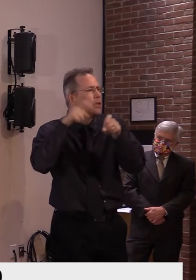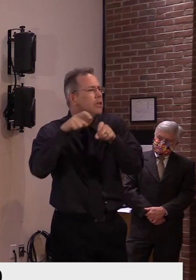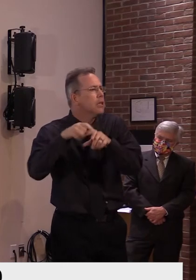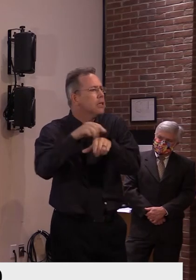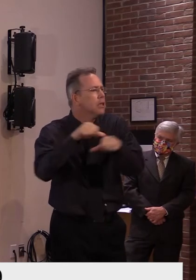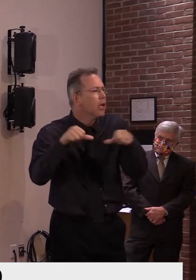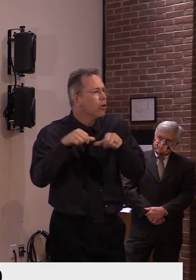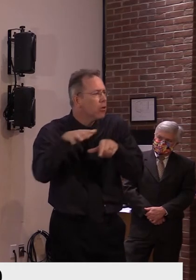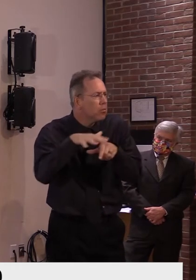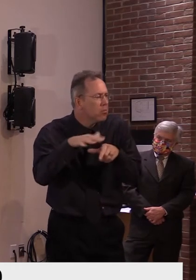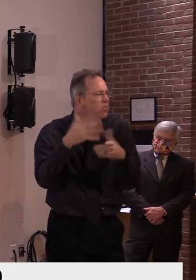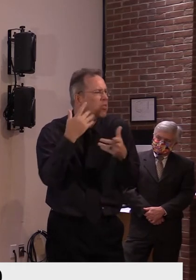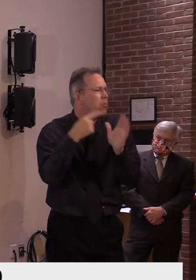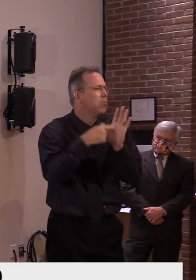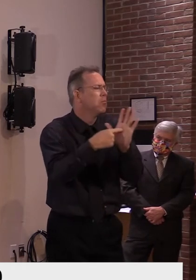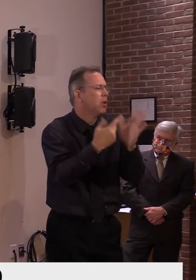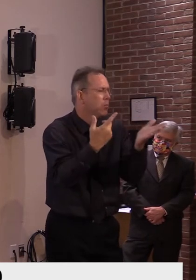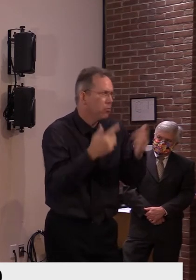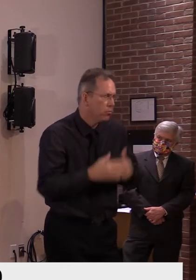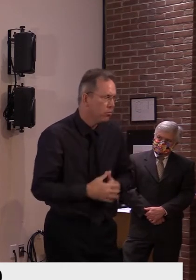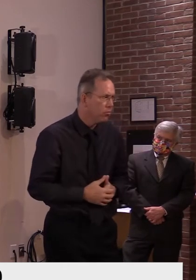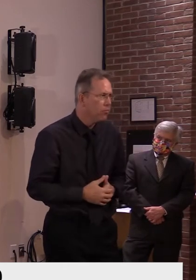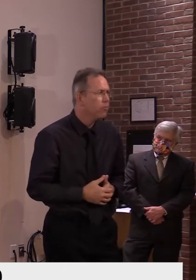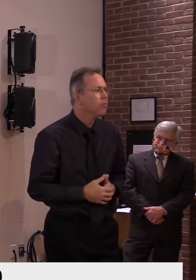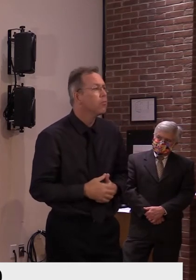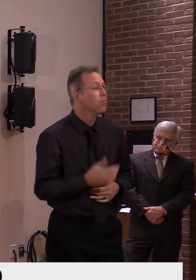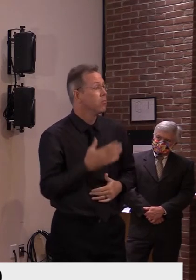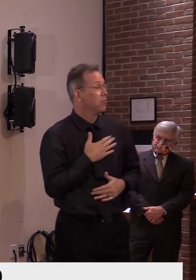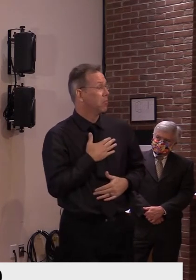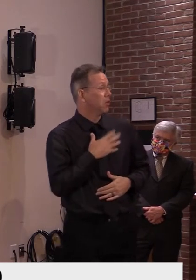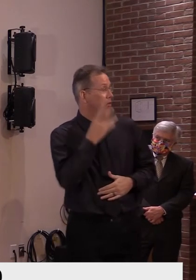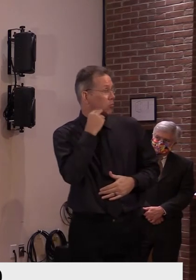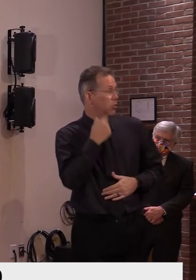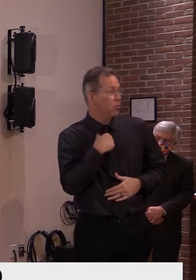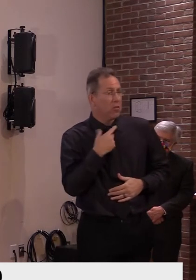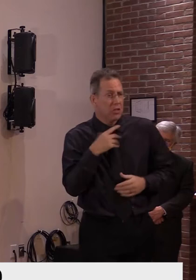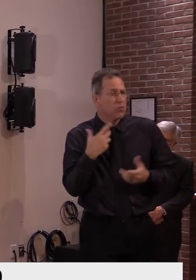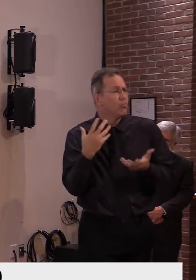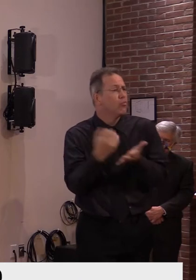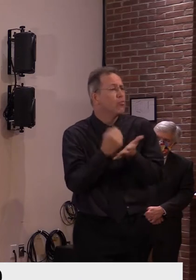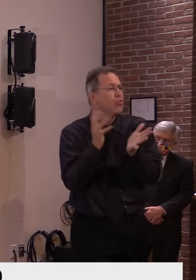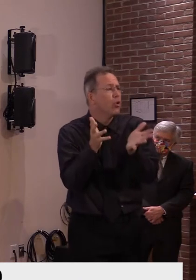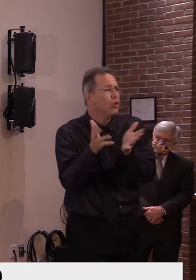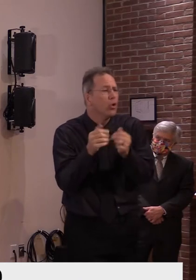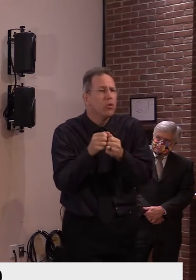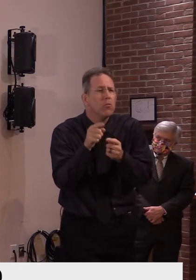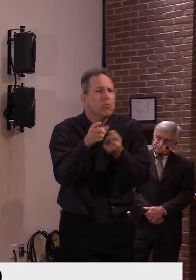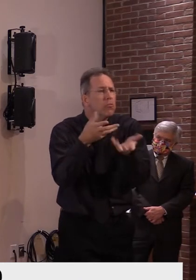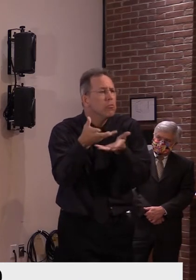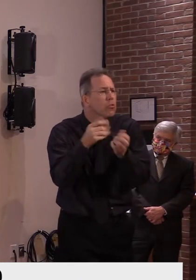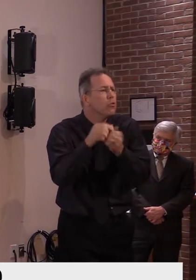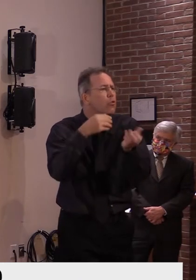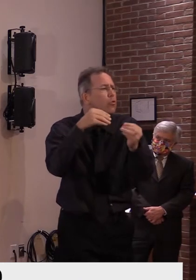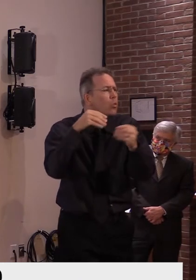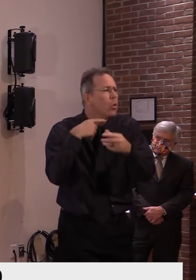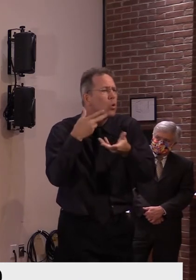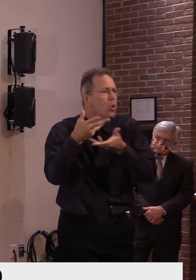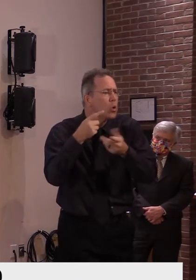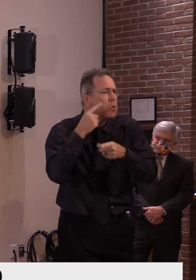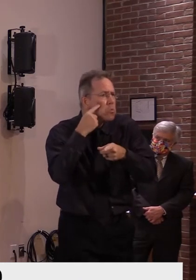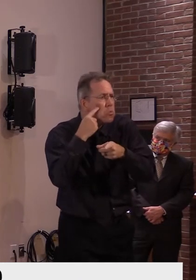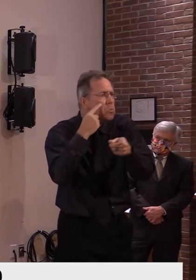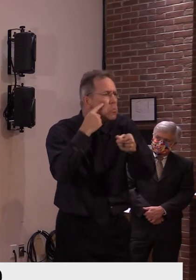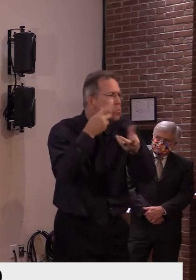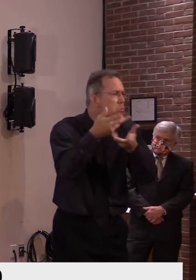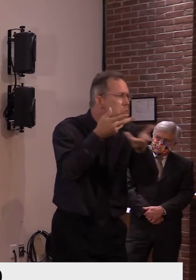I can say my own experience in talking with some have been that, uh, when there's, uh, a need, um, they're willing to